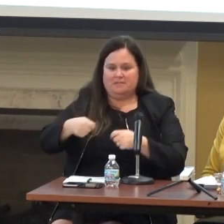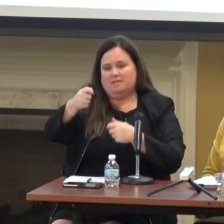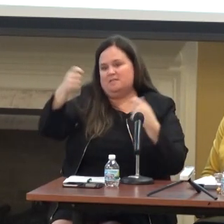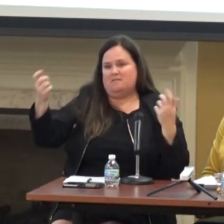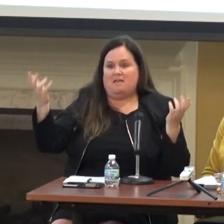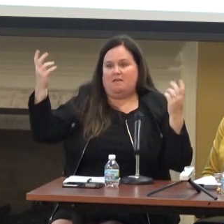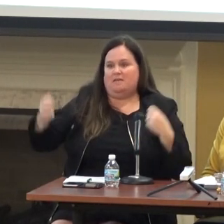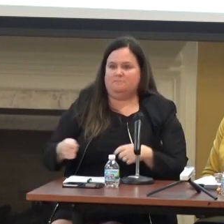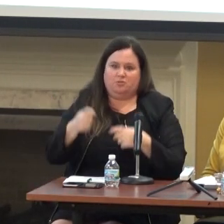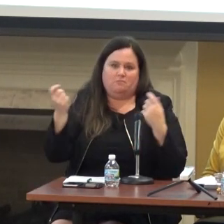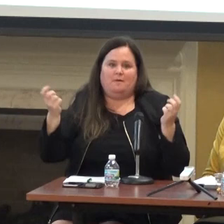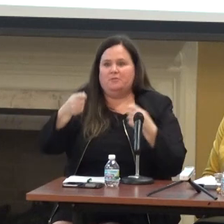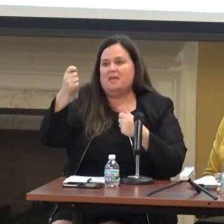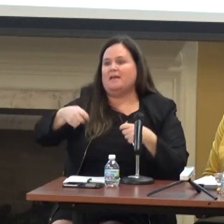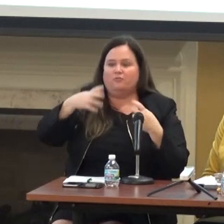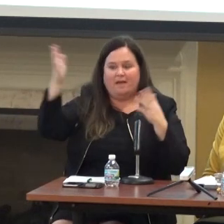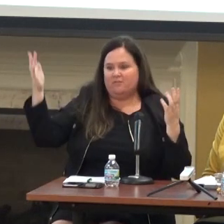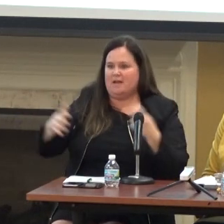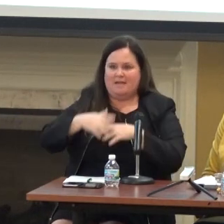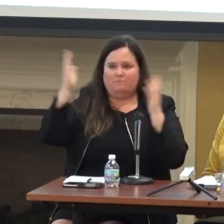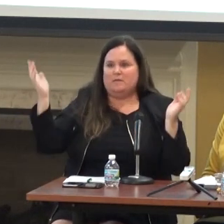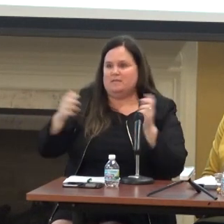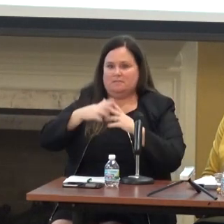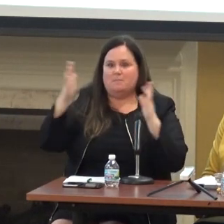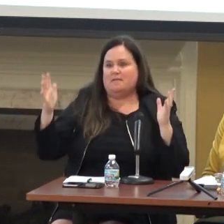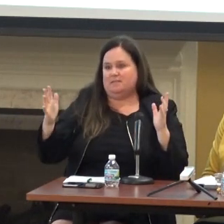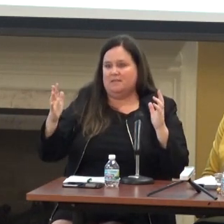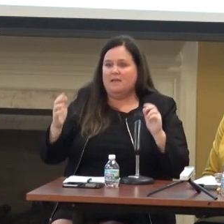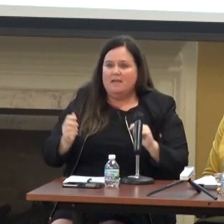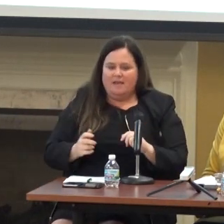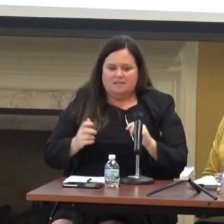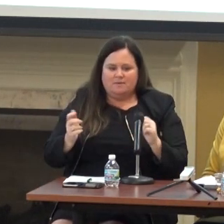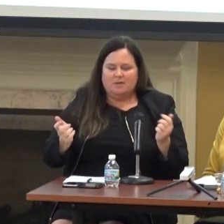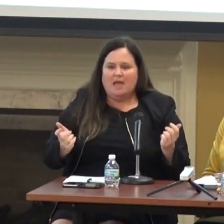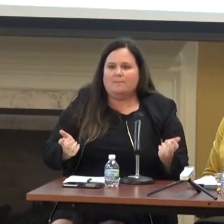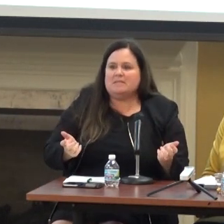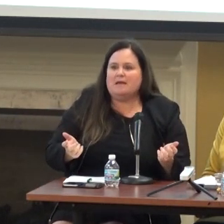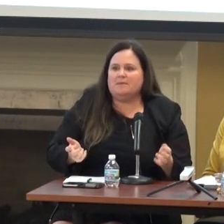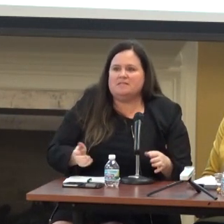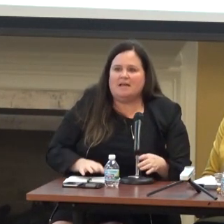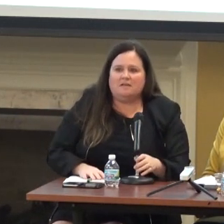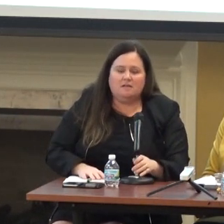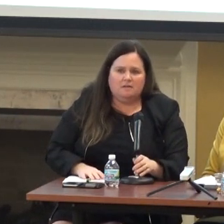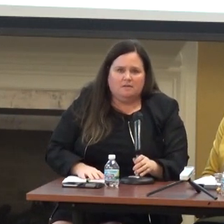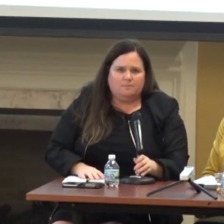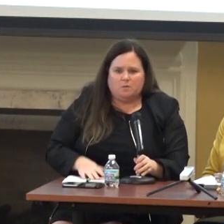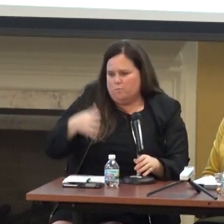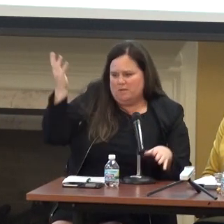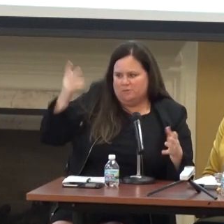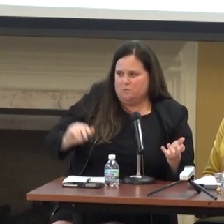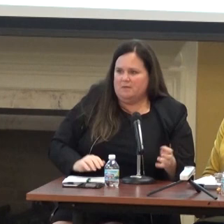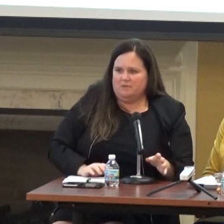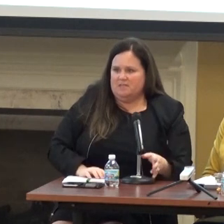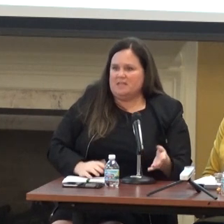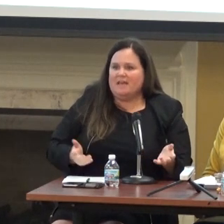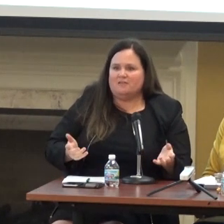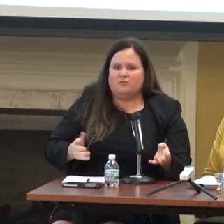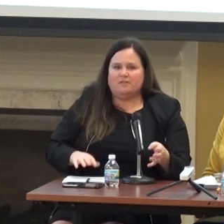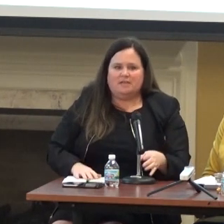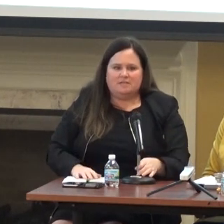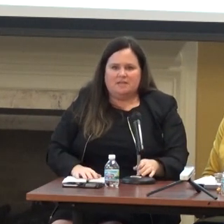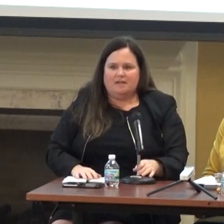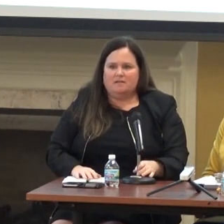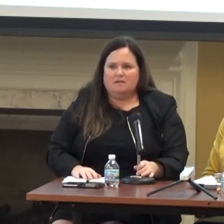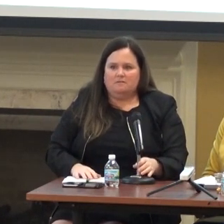that was his thing he showed up with a candle every night weeks months and someone came to him and said what are you doing with this